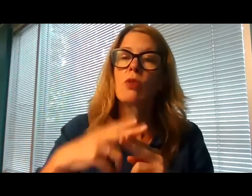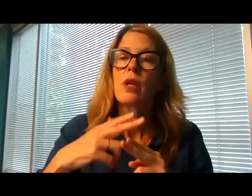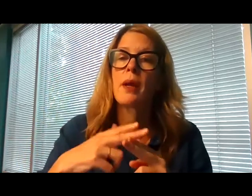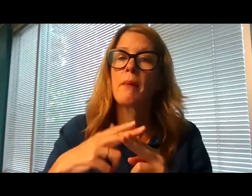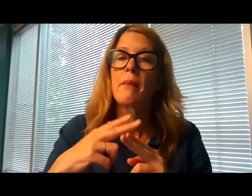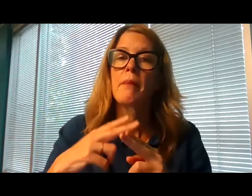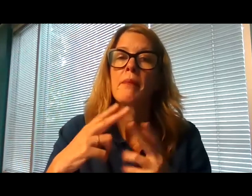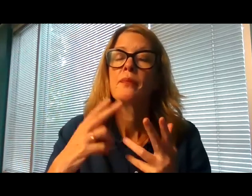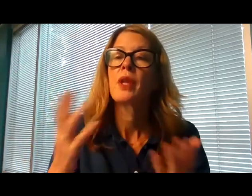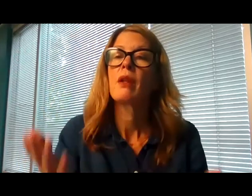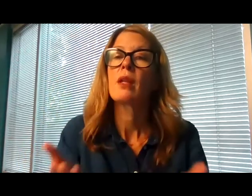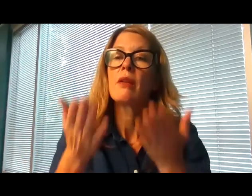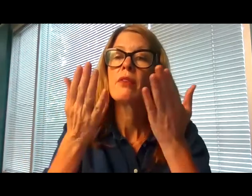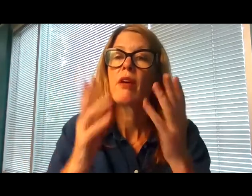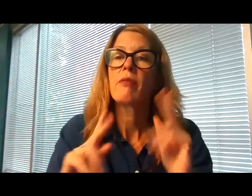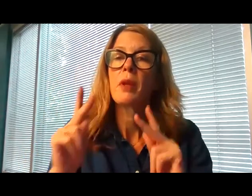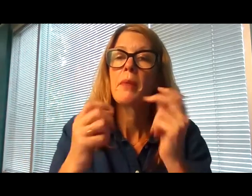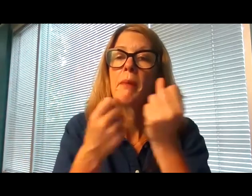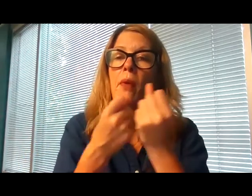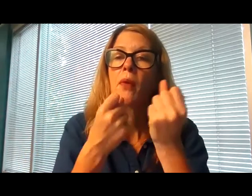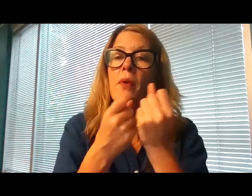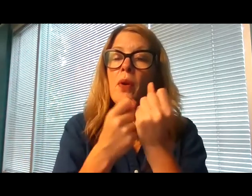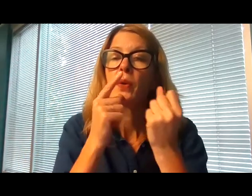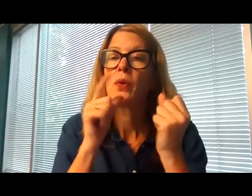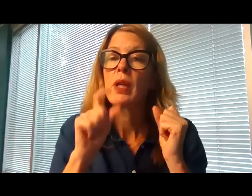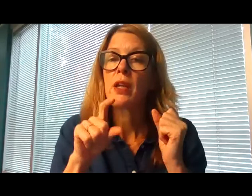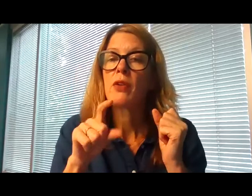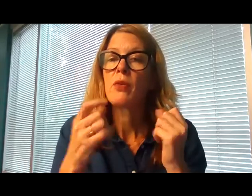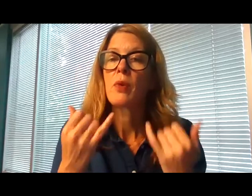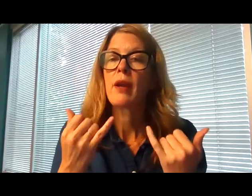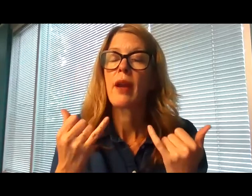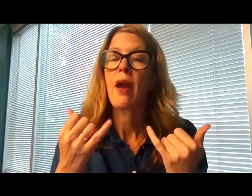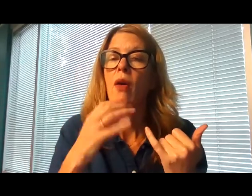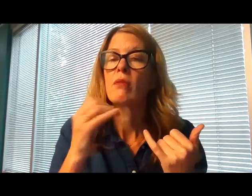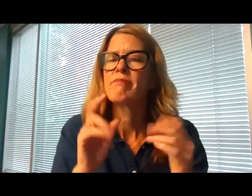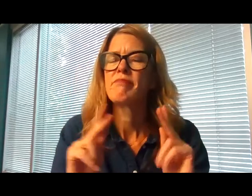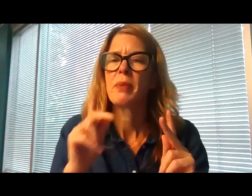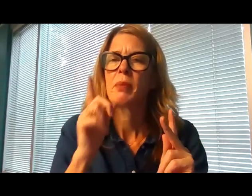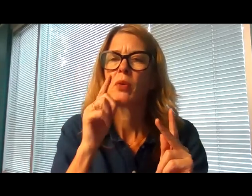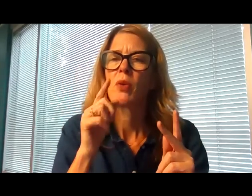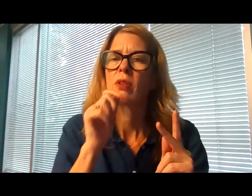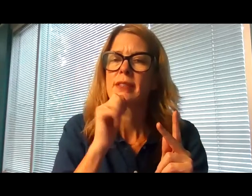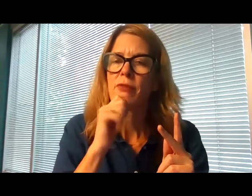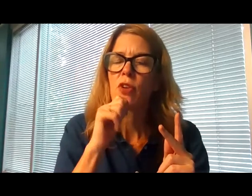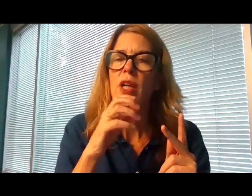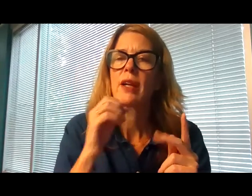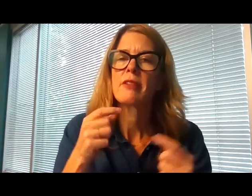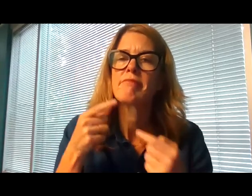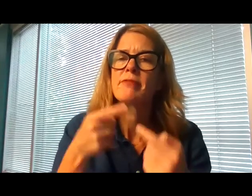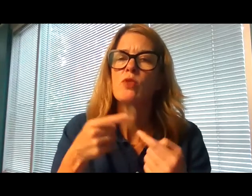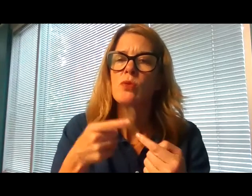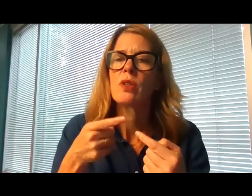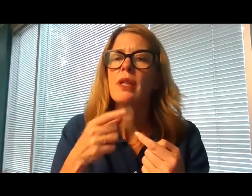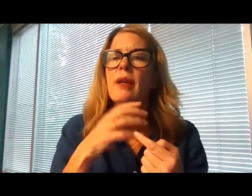God, we lift up all those who need you right now, tonight. All those who are suffering, all those who are